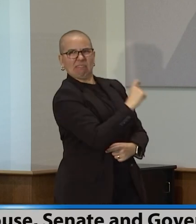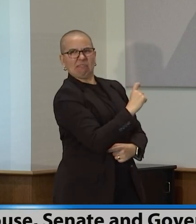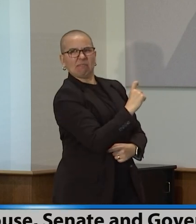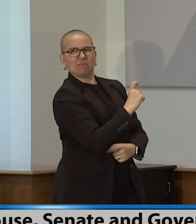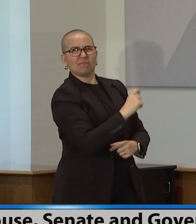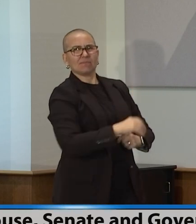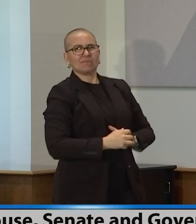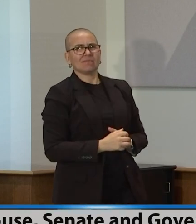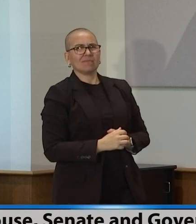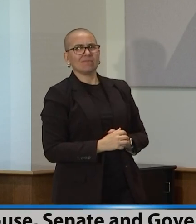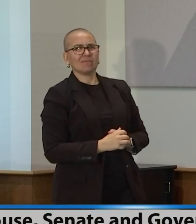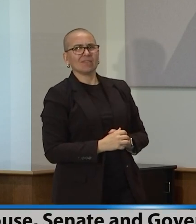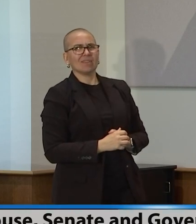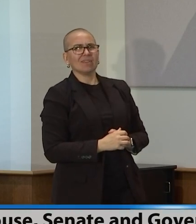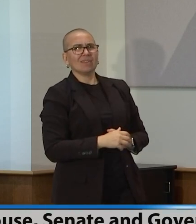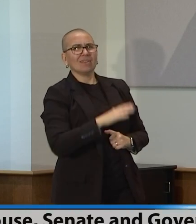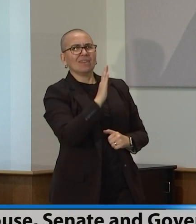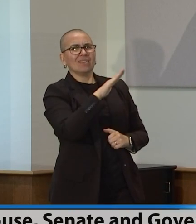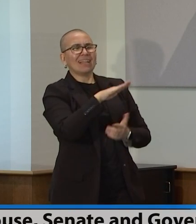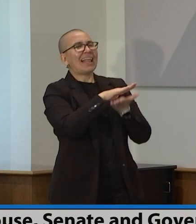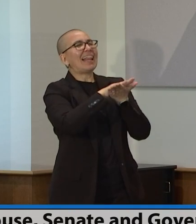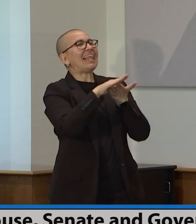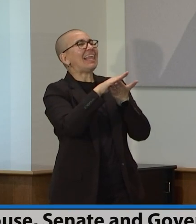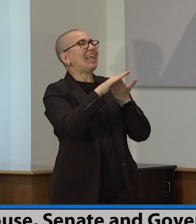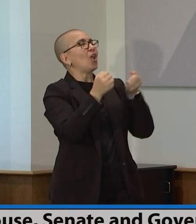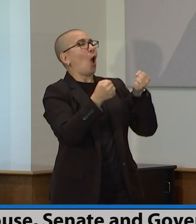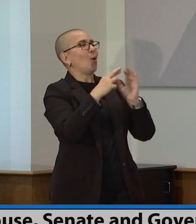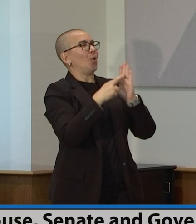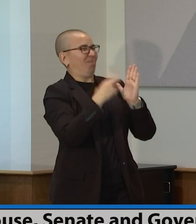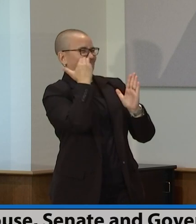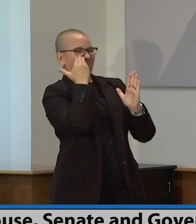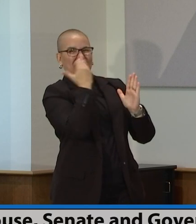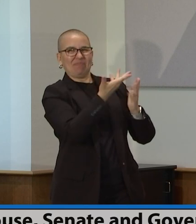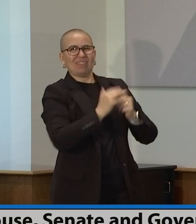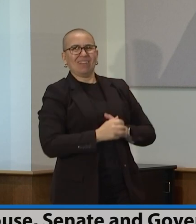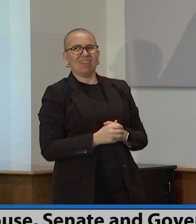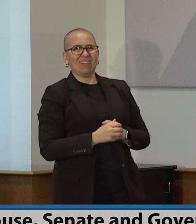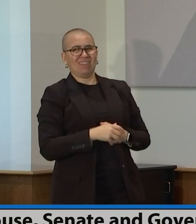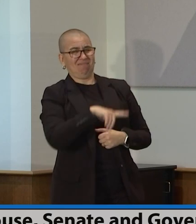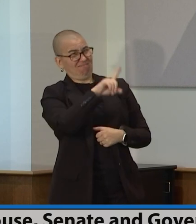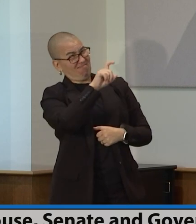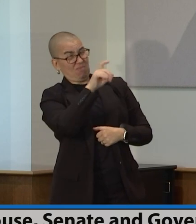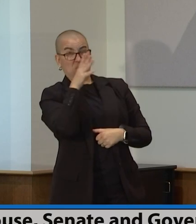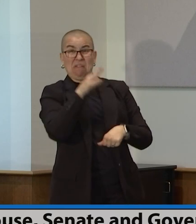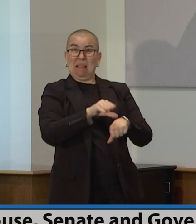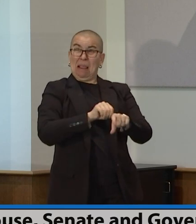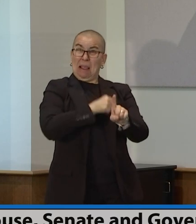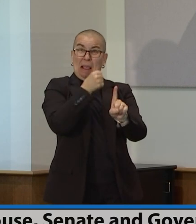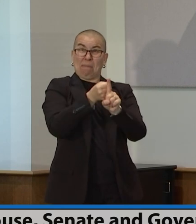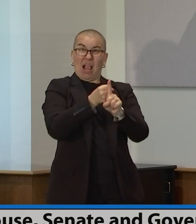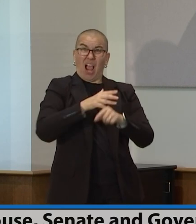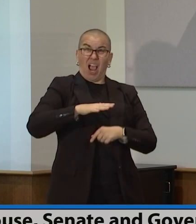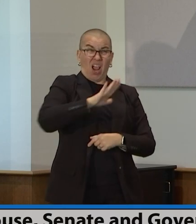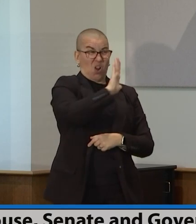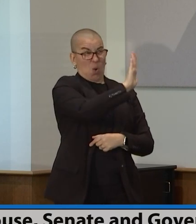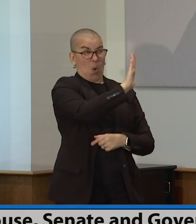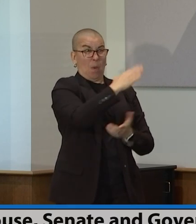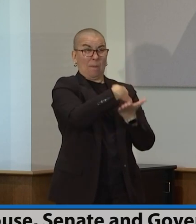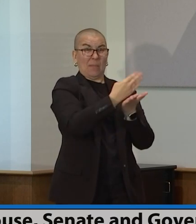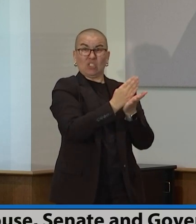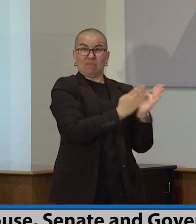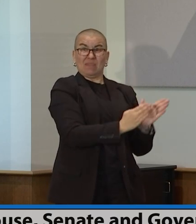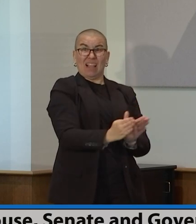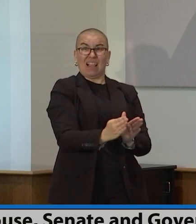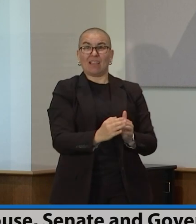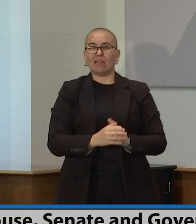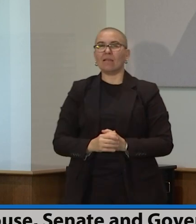budget was possibly going to be at stake if that wasn't settled. So it has that piece. Well, I think a lot of people talked. I think they're